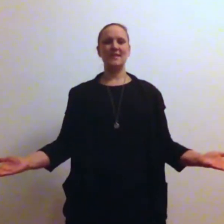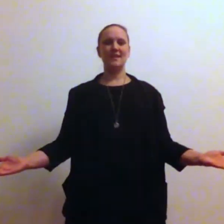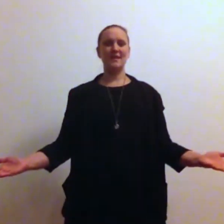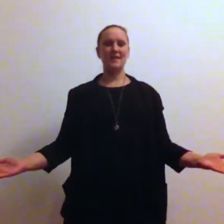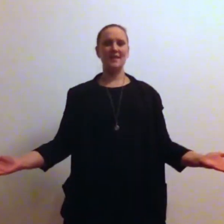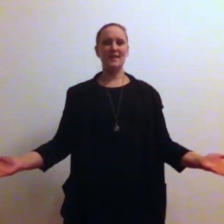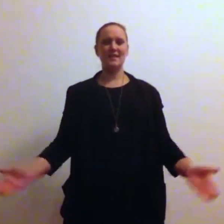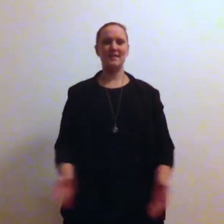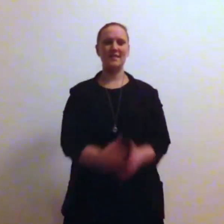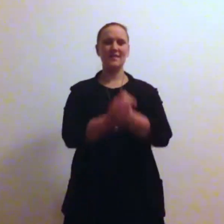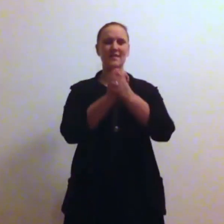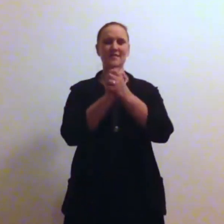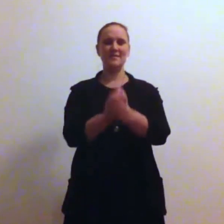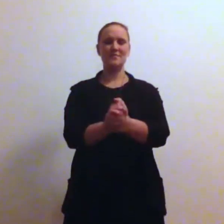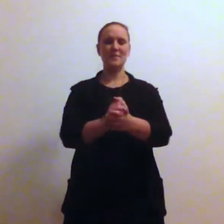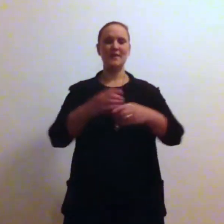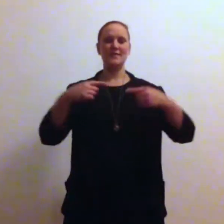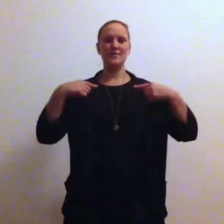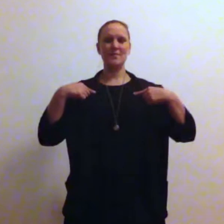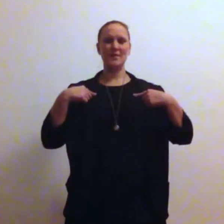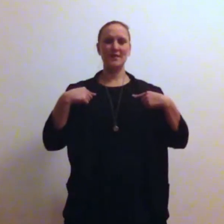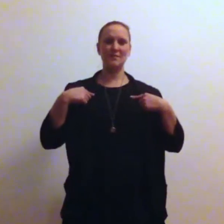London is the place for me.